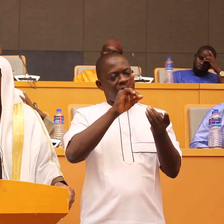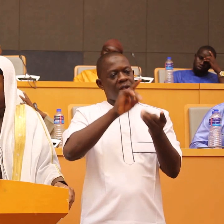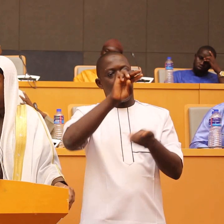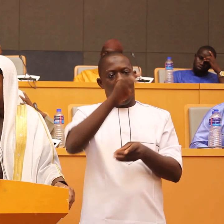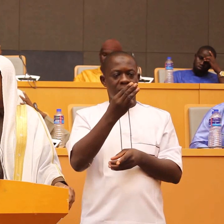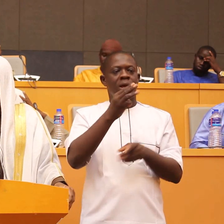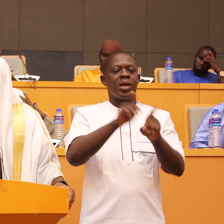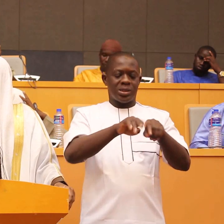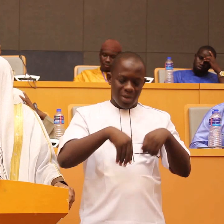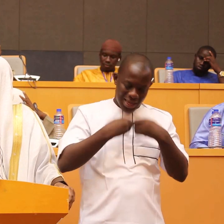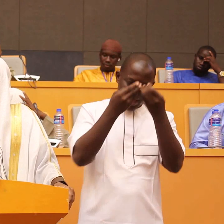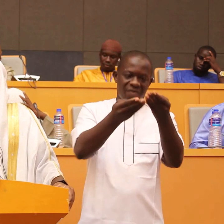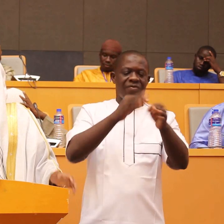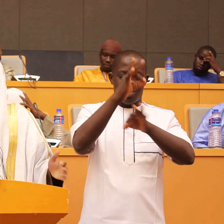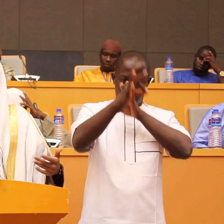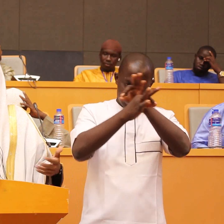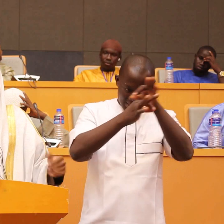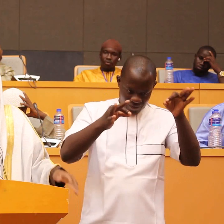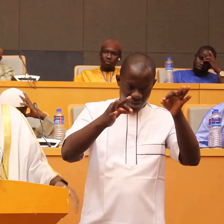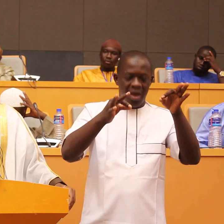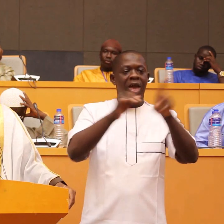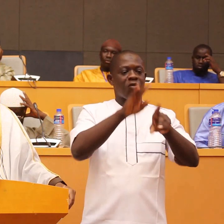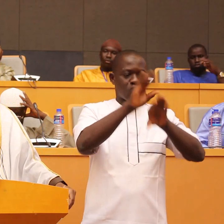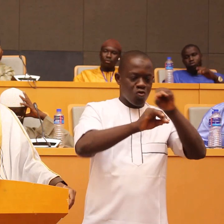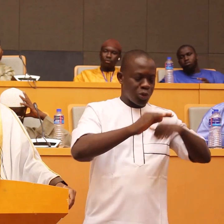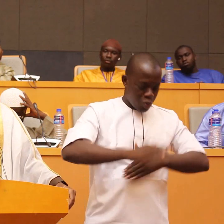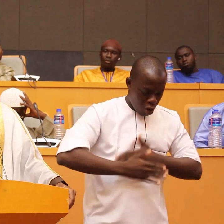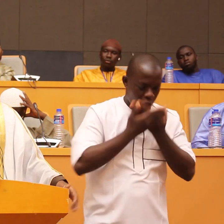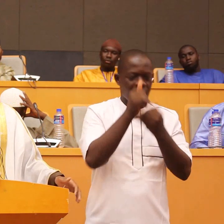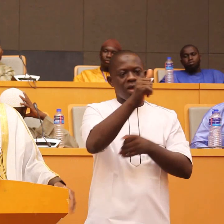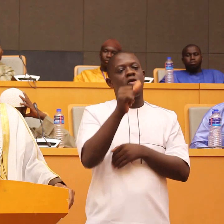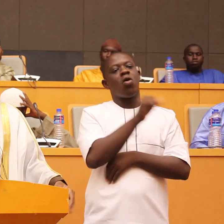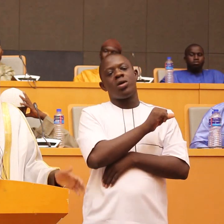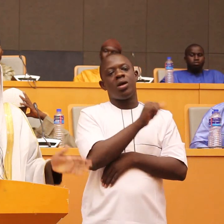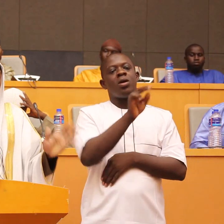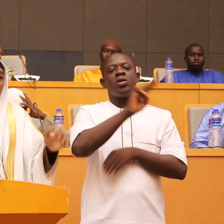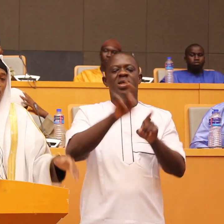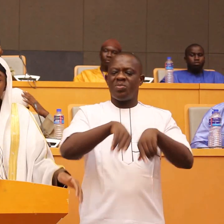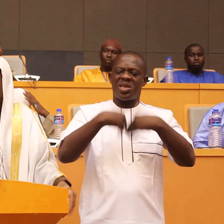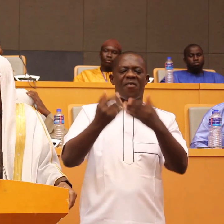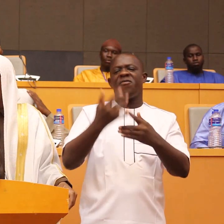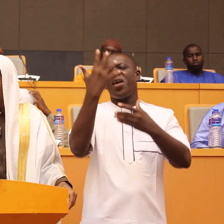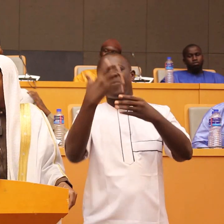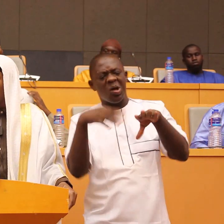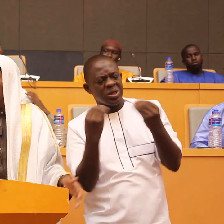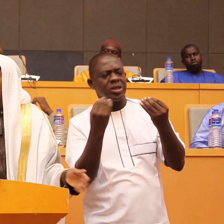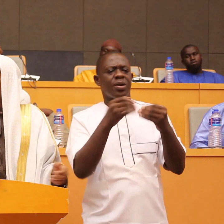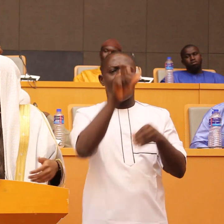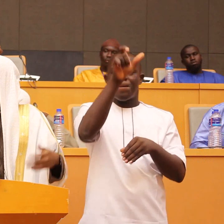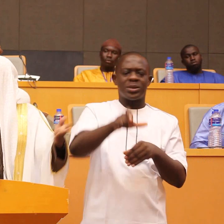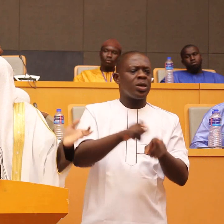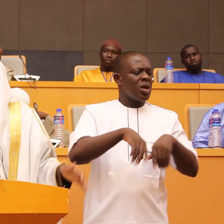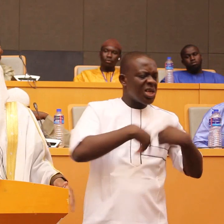give gifts and if you do that you will love one another you don't have to give five thousand to someone you